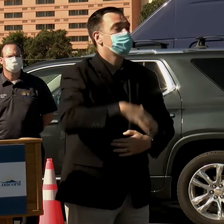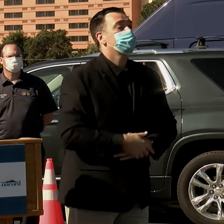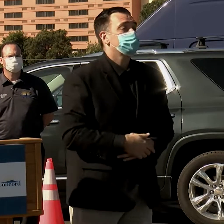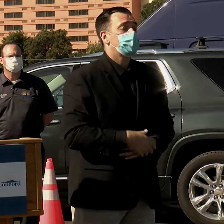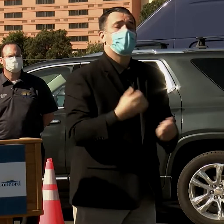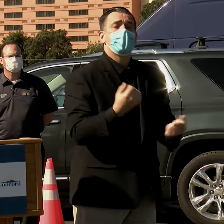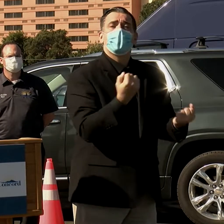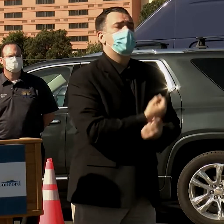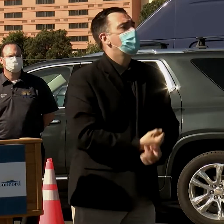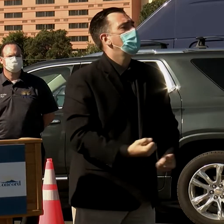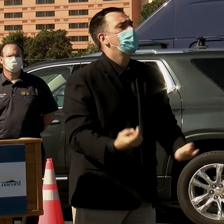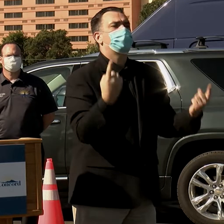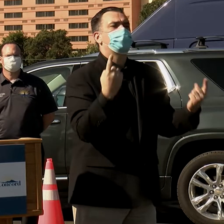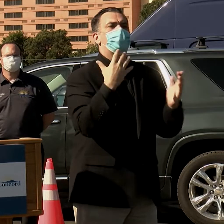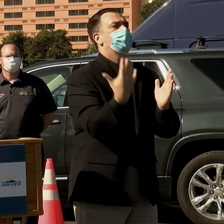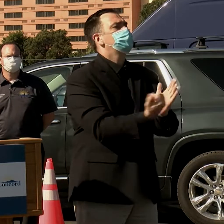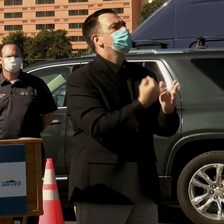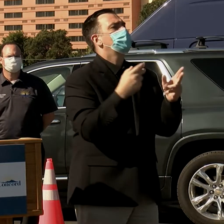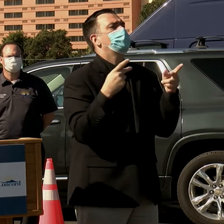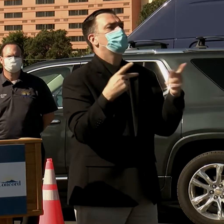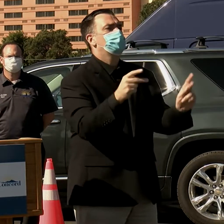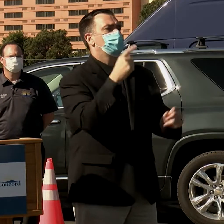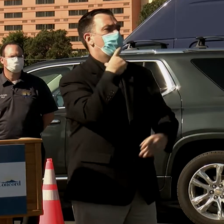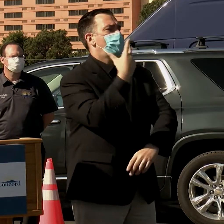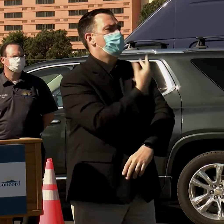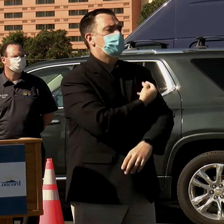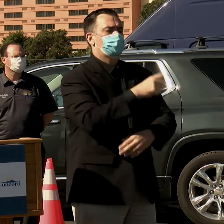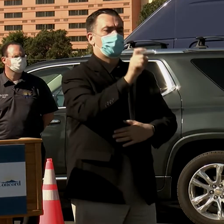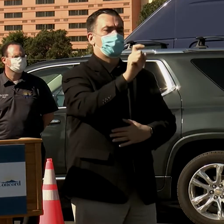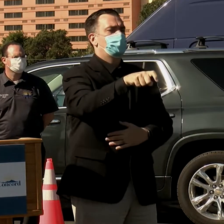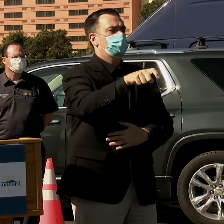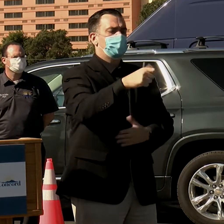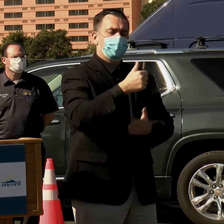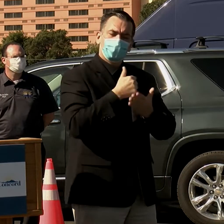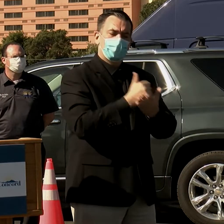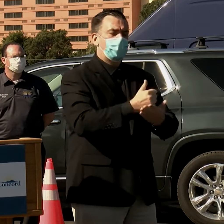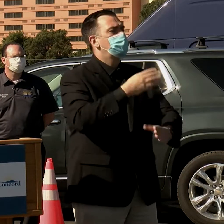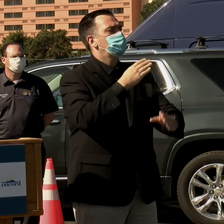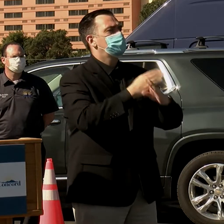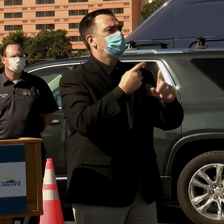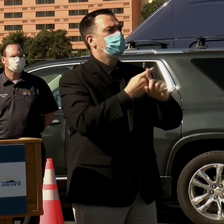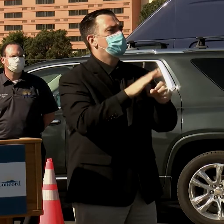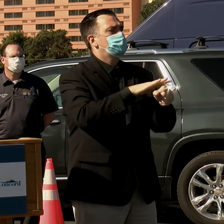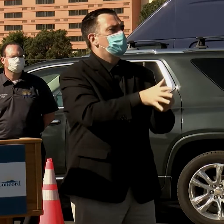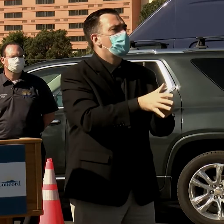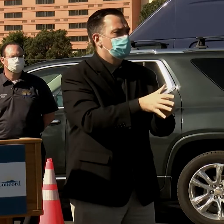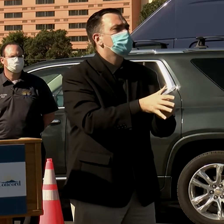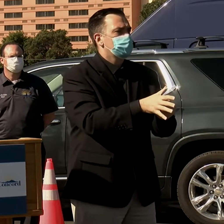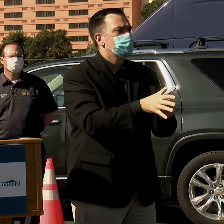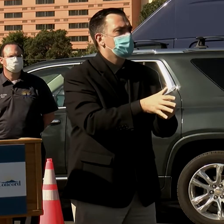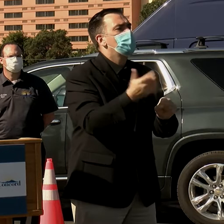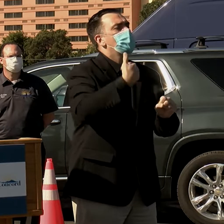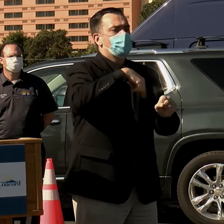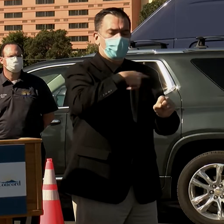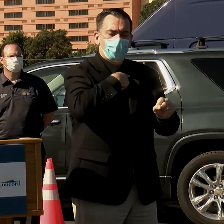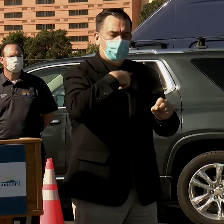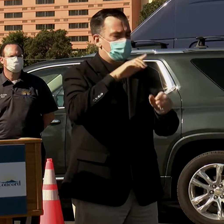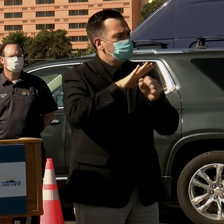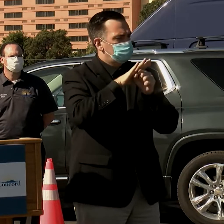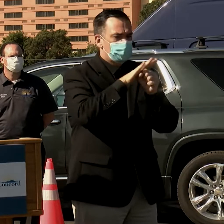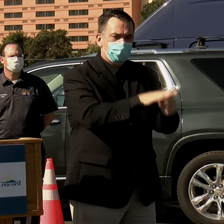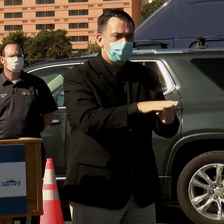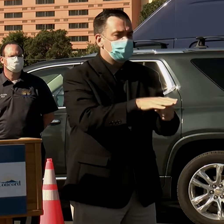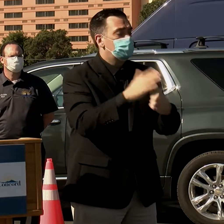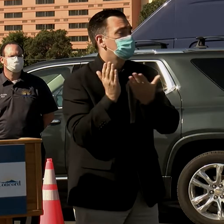Everyone deserves the opportunity to be vaccinated to help protect them from COVID-19, and we are committed to administering